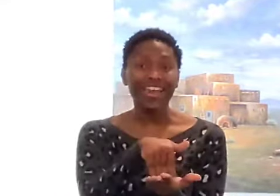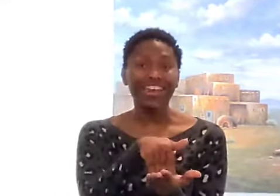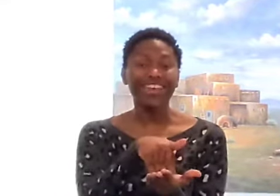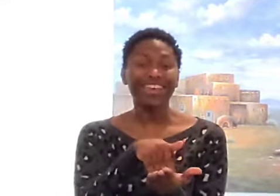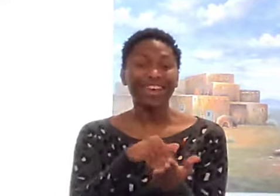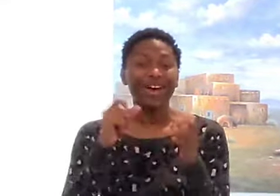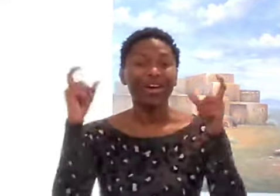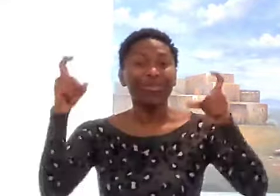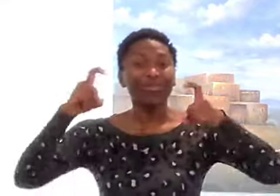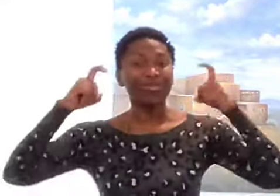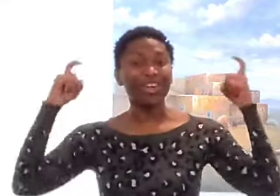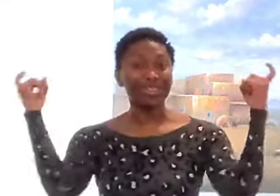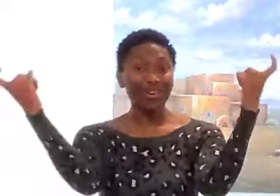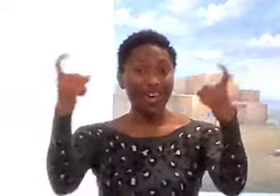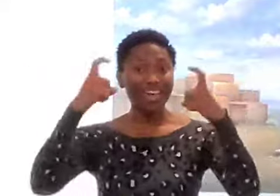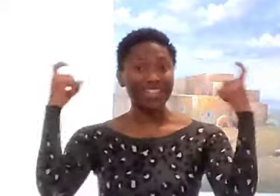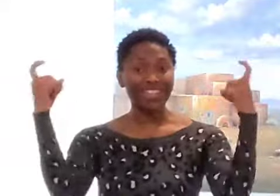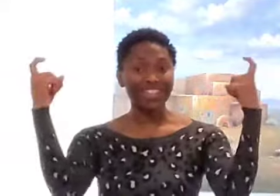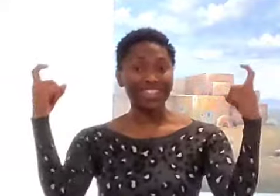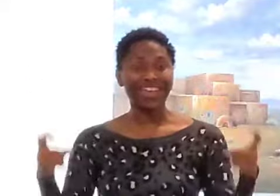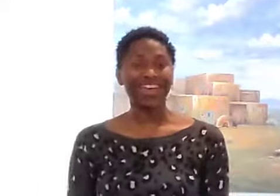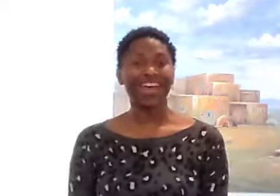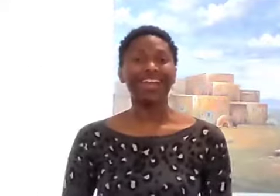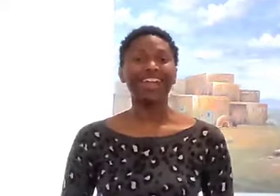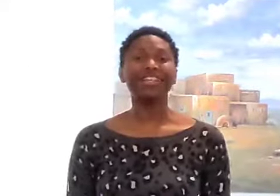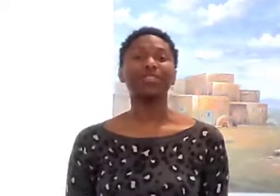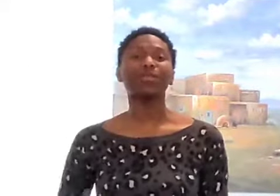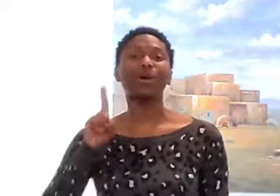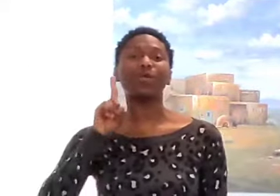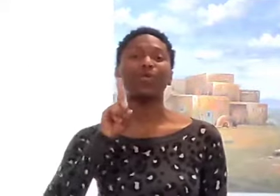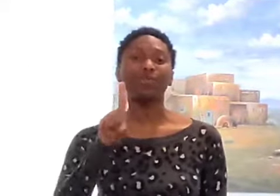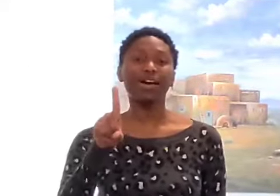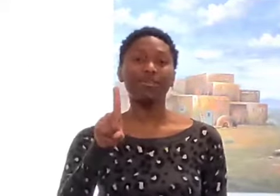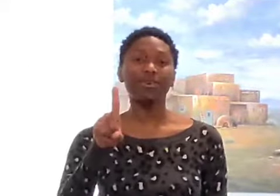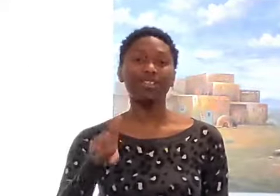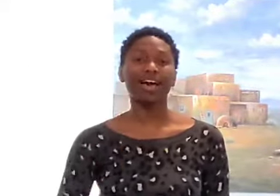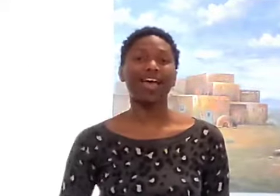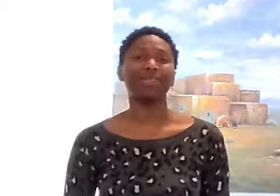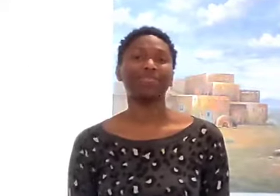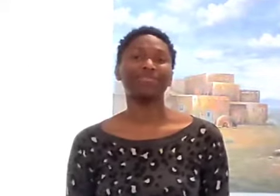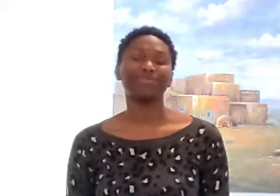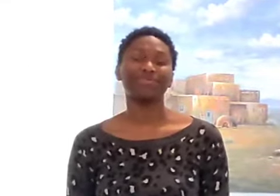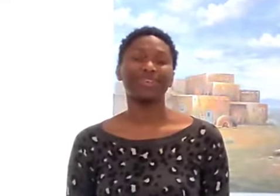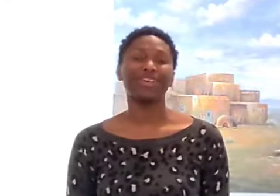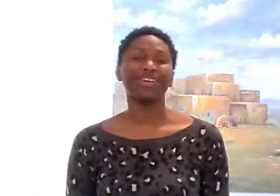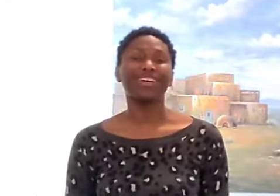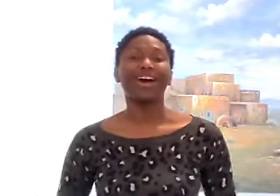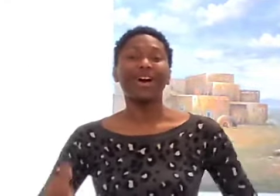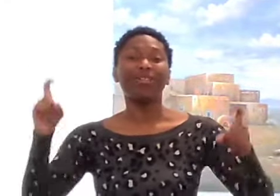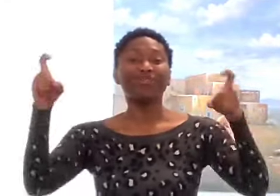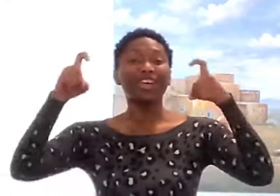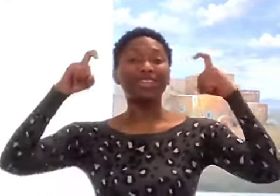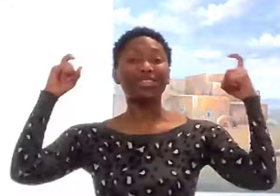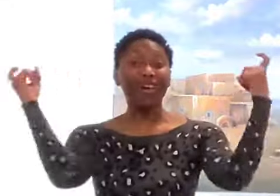rejoice let's do it one more time rejoice